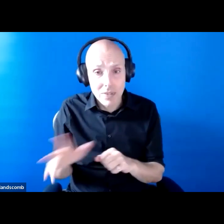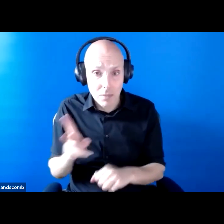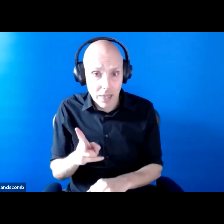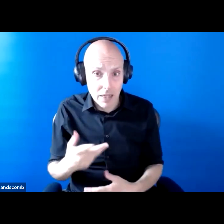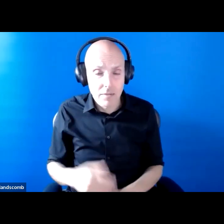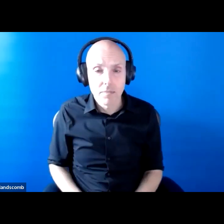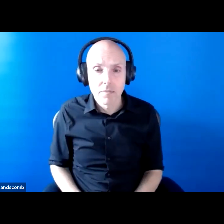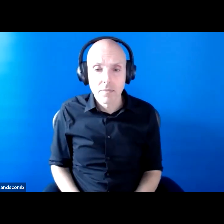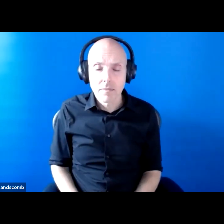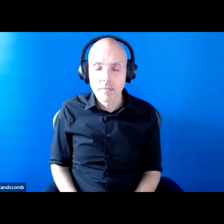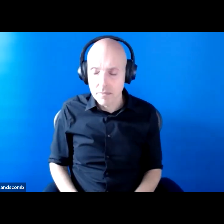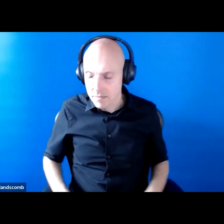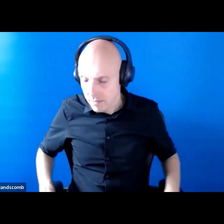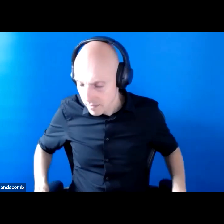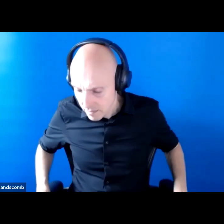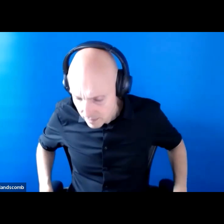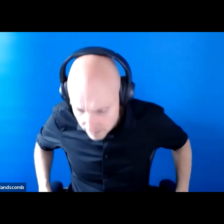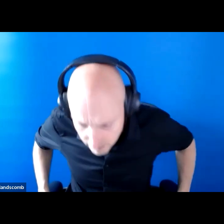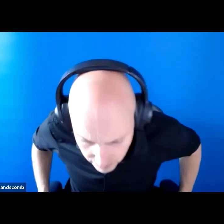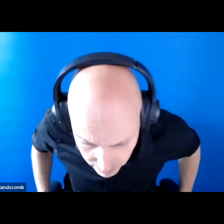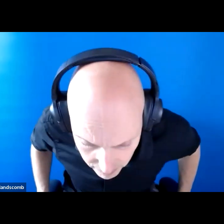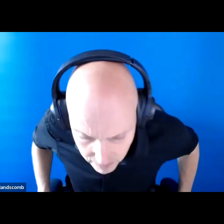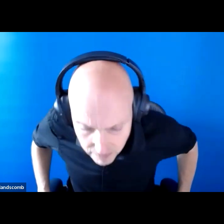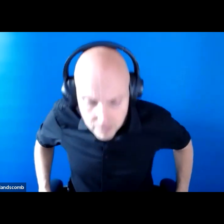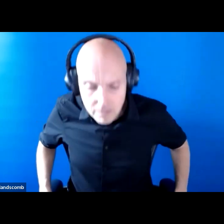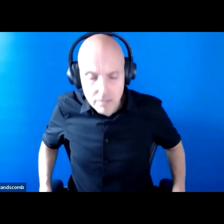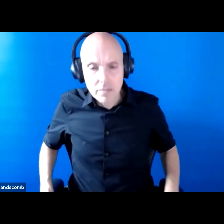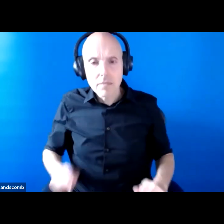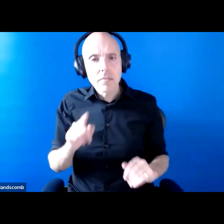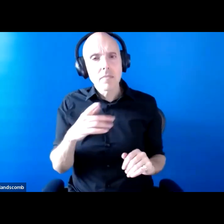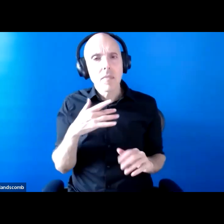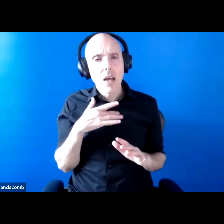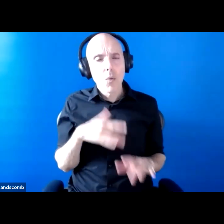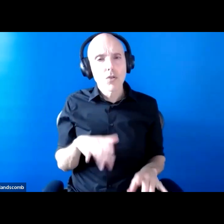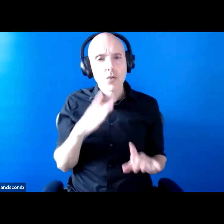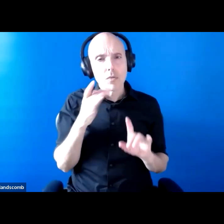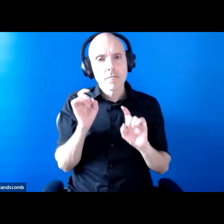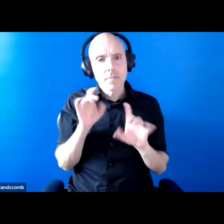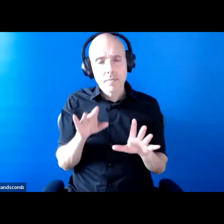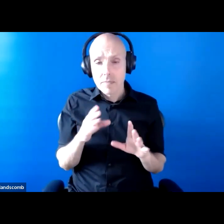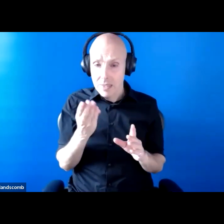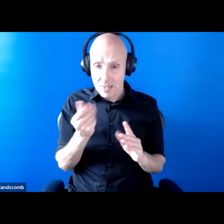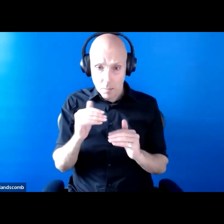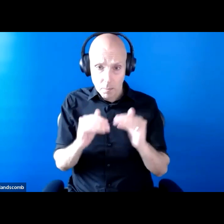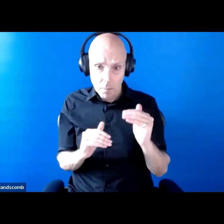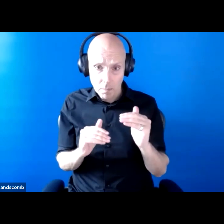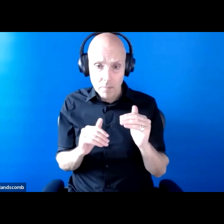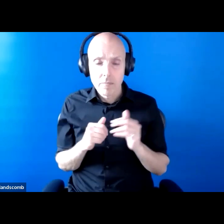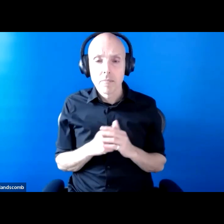During the pandemic, I just want to highlight some areas of inequality that really